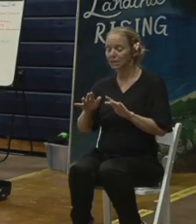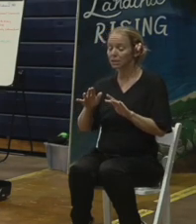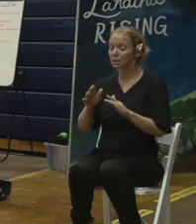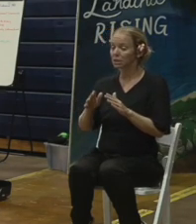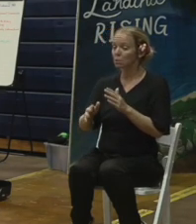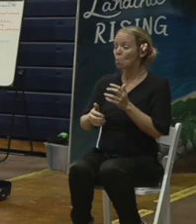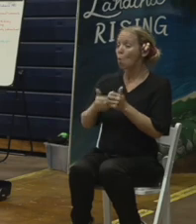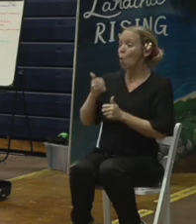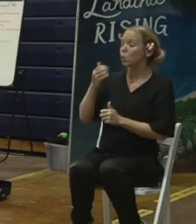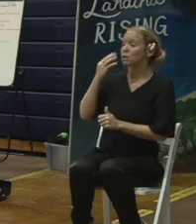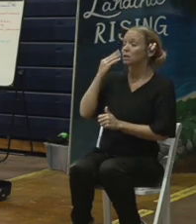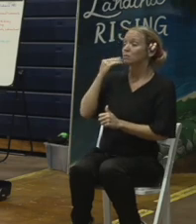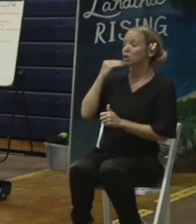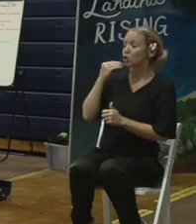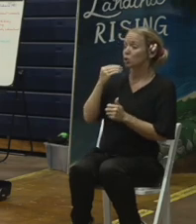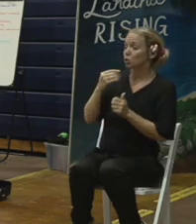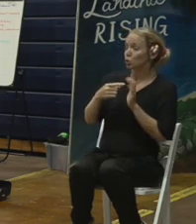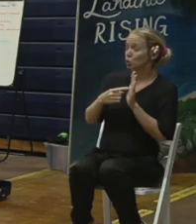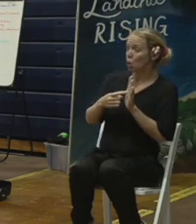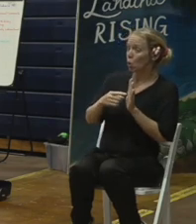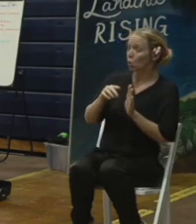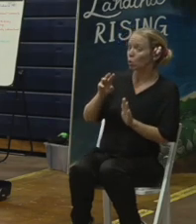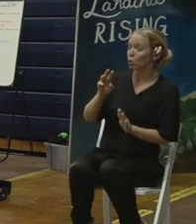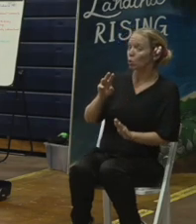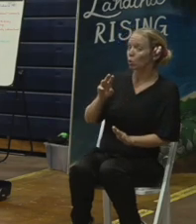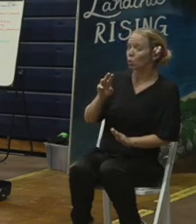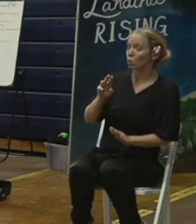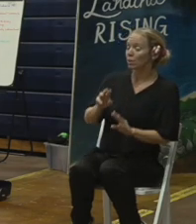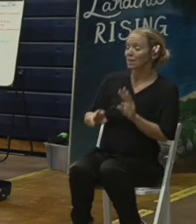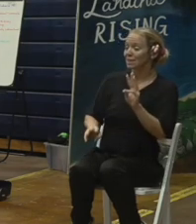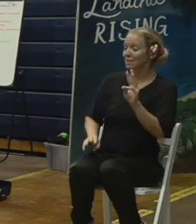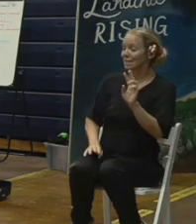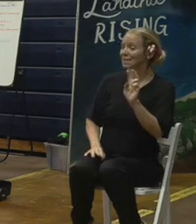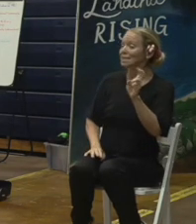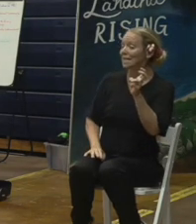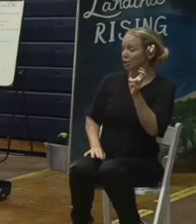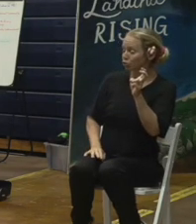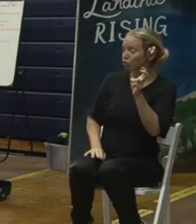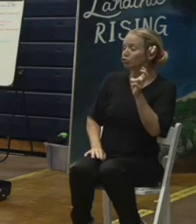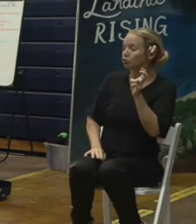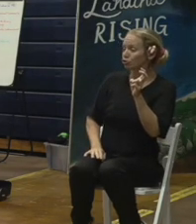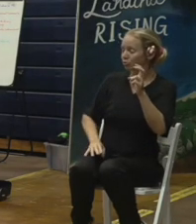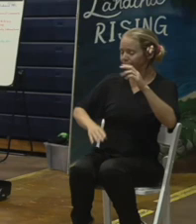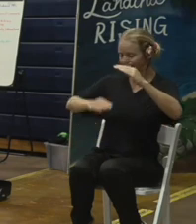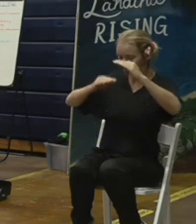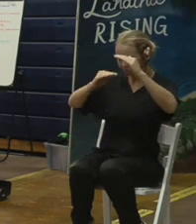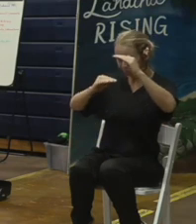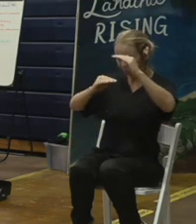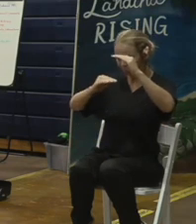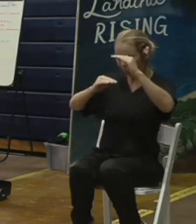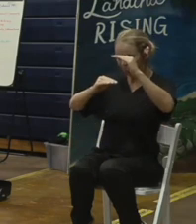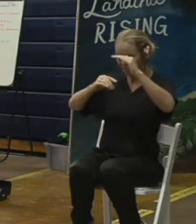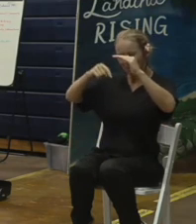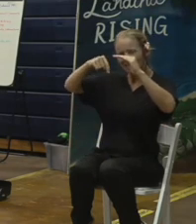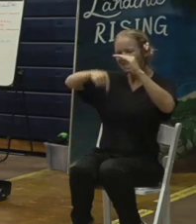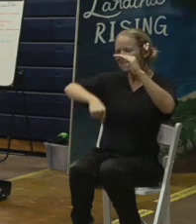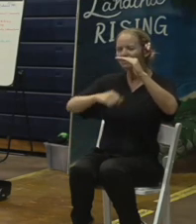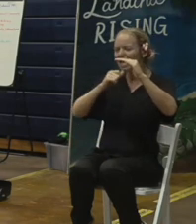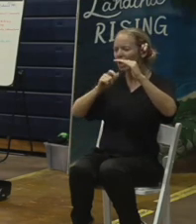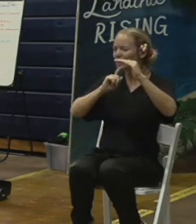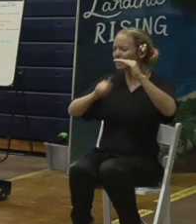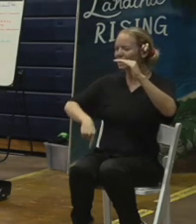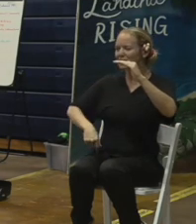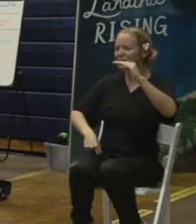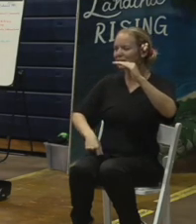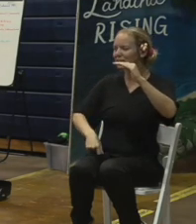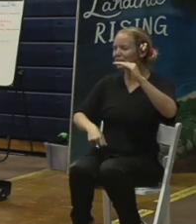you know, that 6-inch scrape is, in most cases, is going to remove all the contaminants. And then definitely to